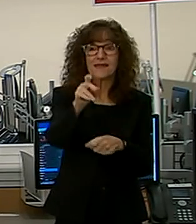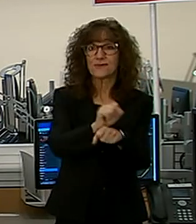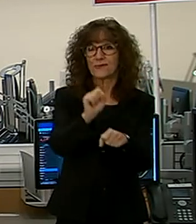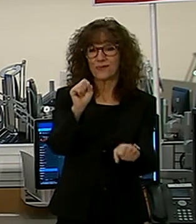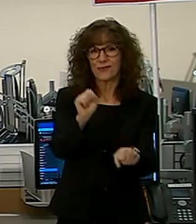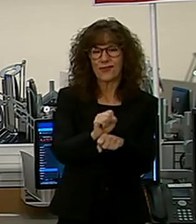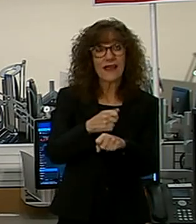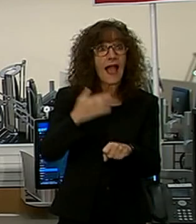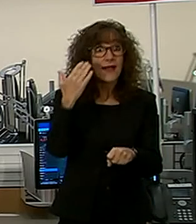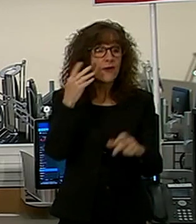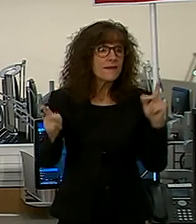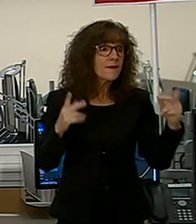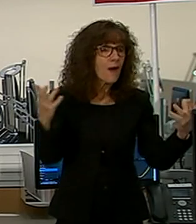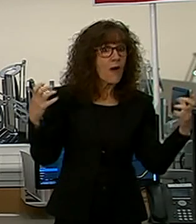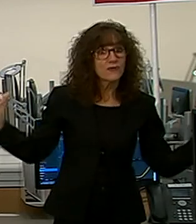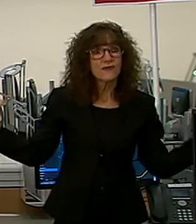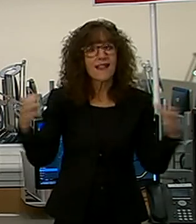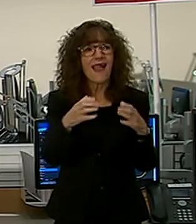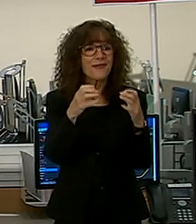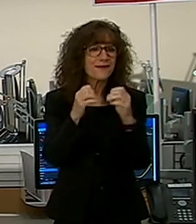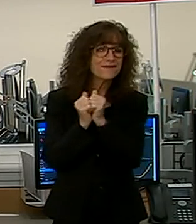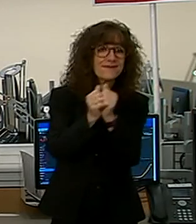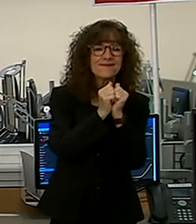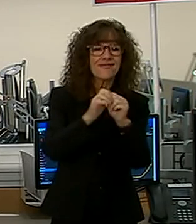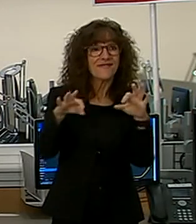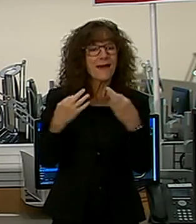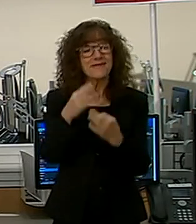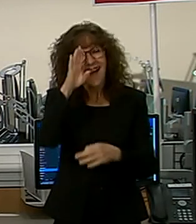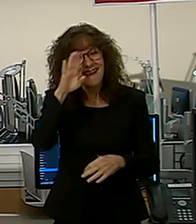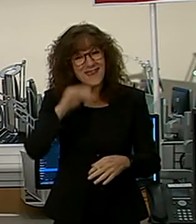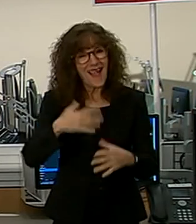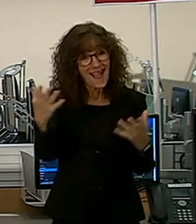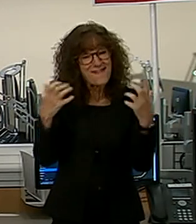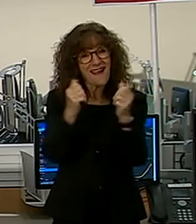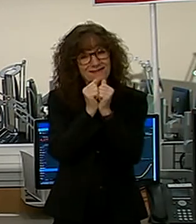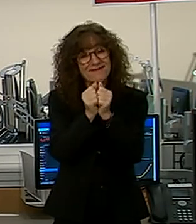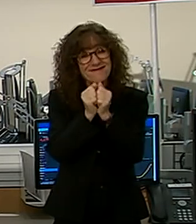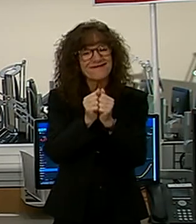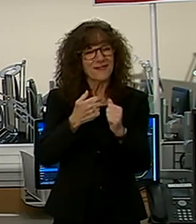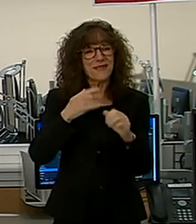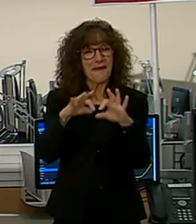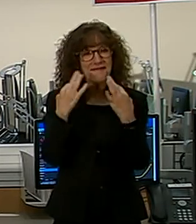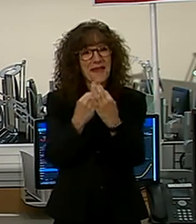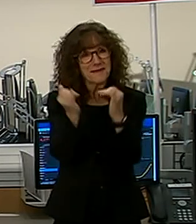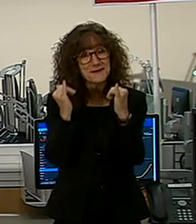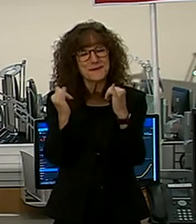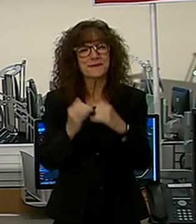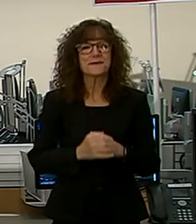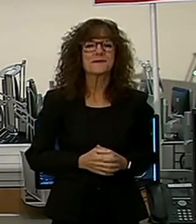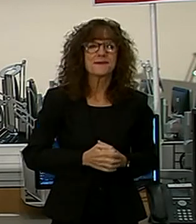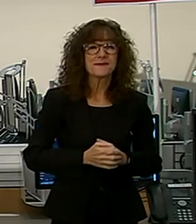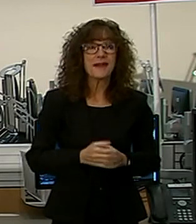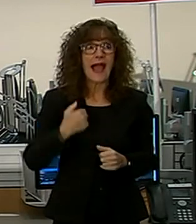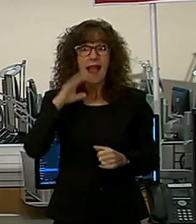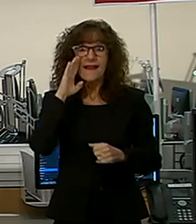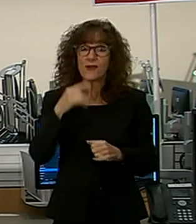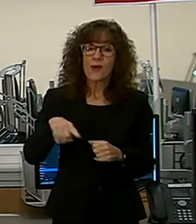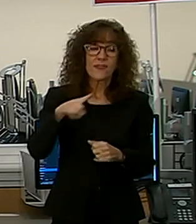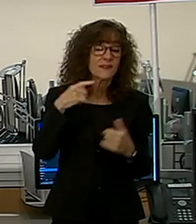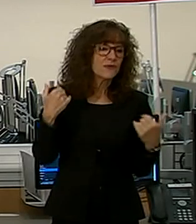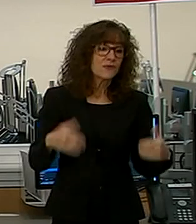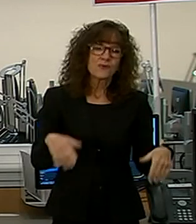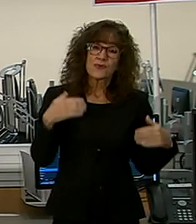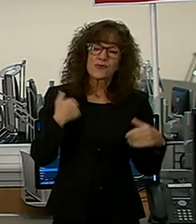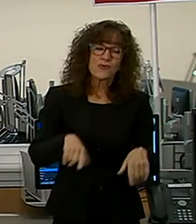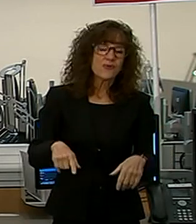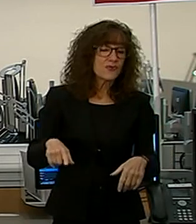work. I know that people want to gather again with their families. Trust me, I want to get together and gather with my family again, too. I know that this has come